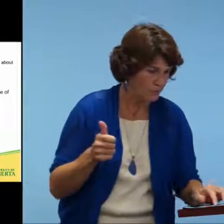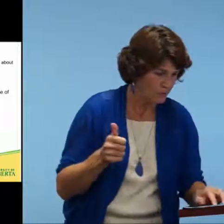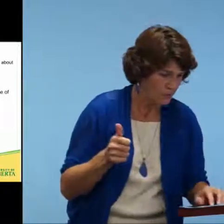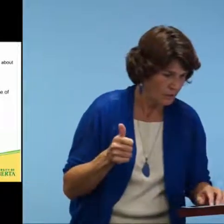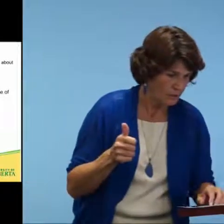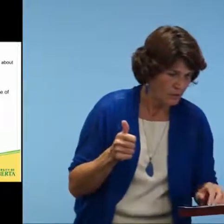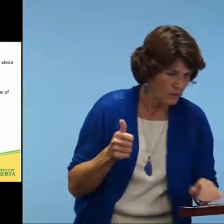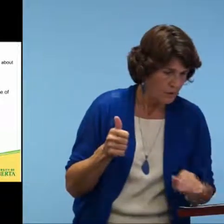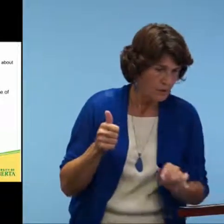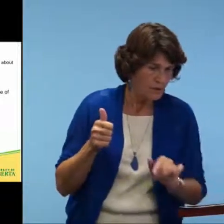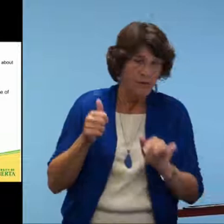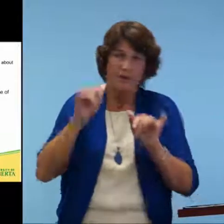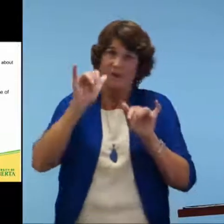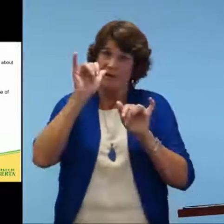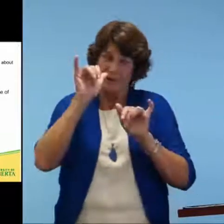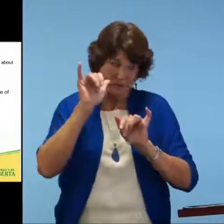explain each of them in the future.